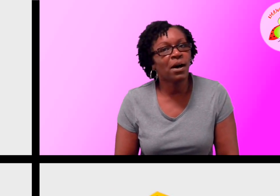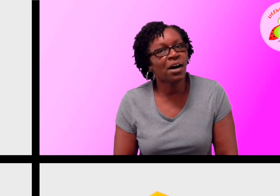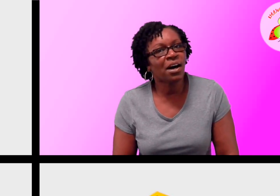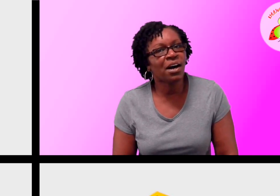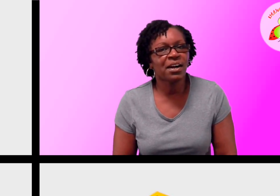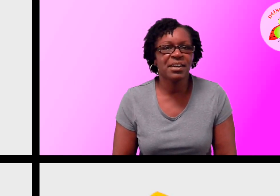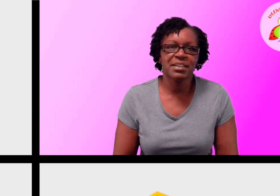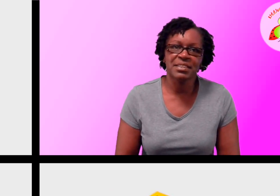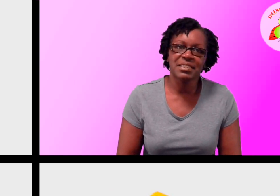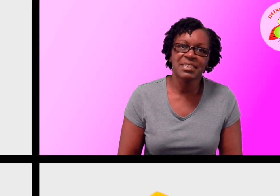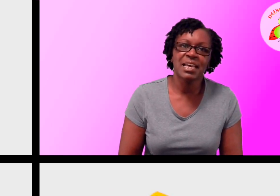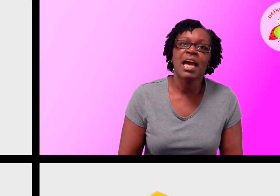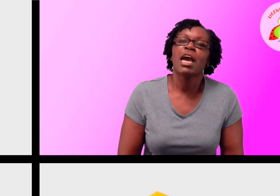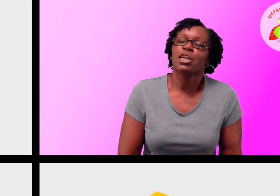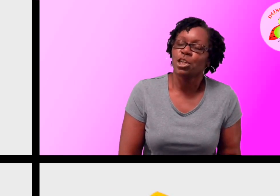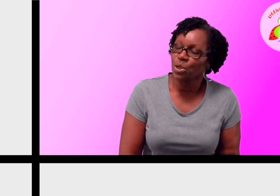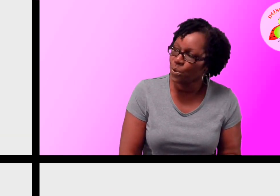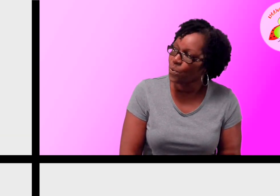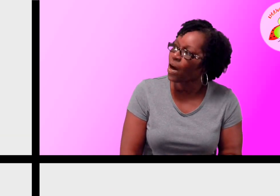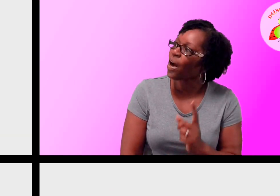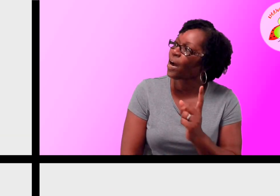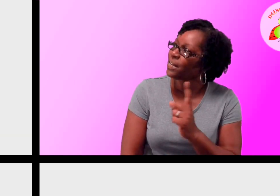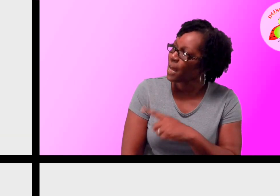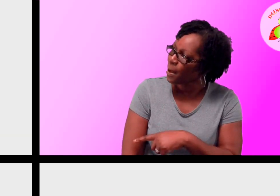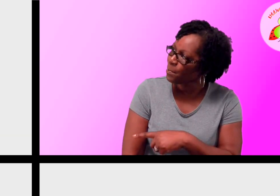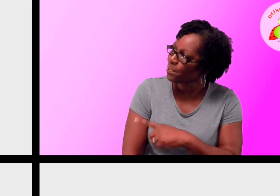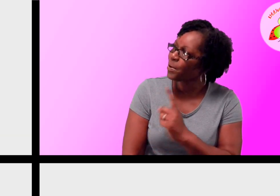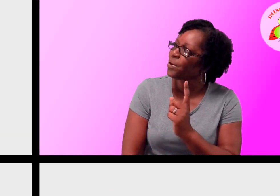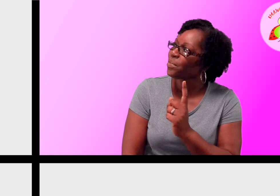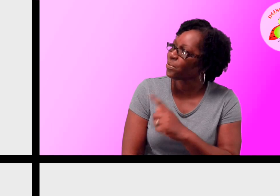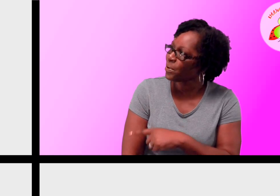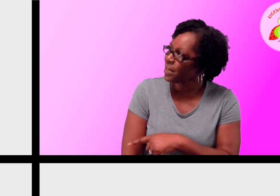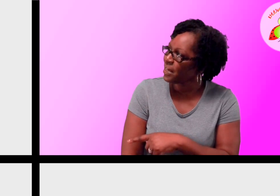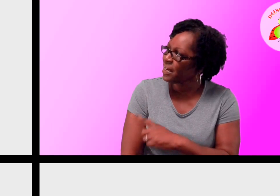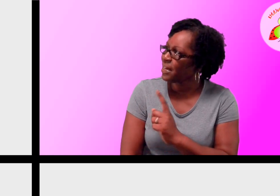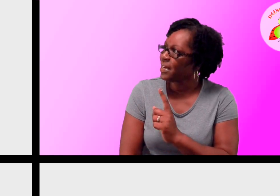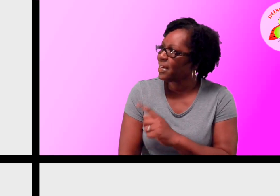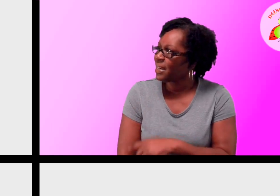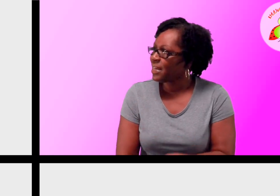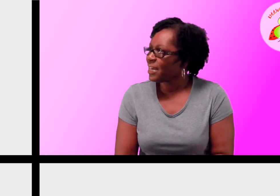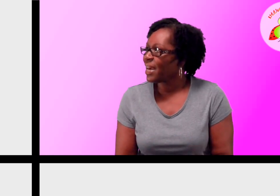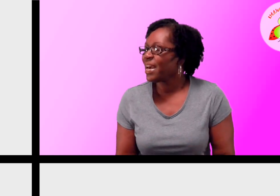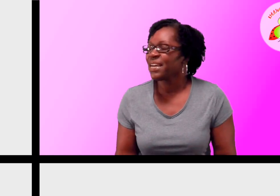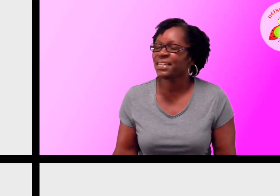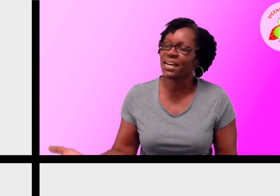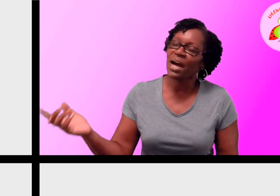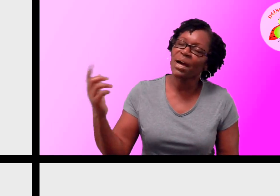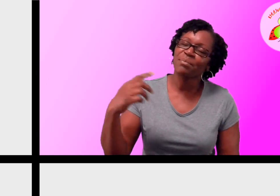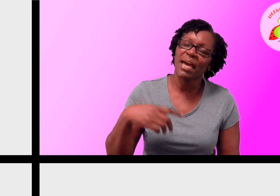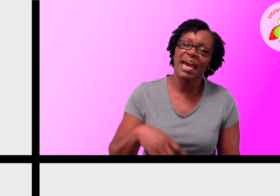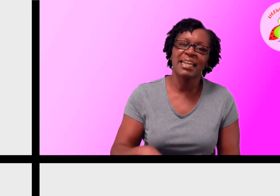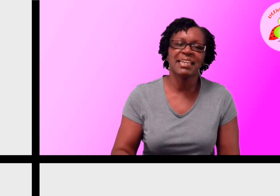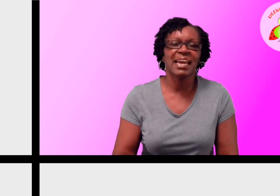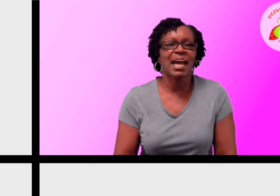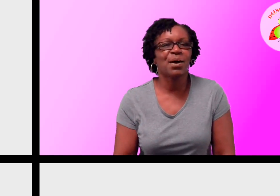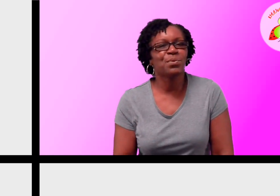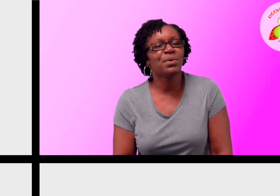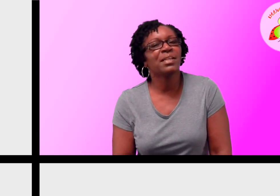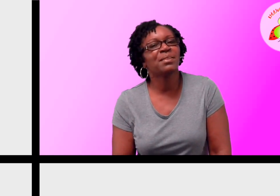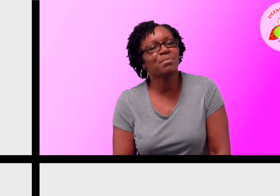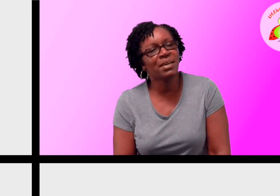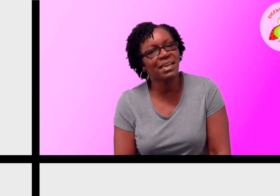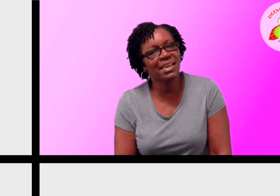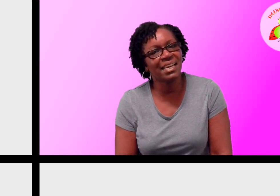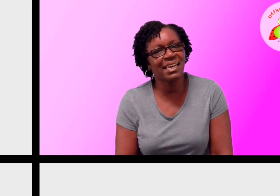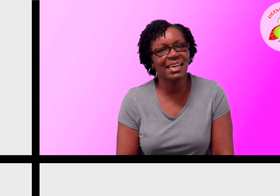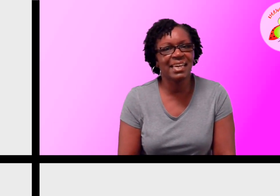three barns. You are number three, come and count